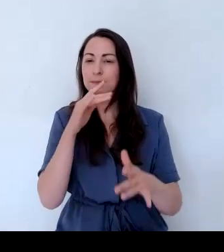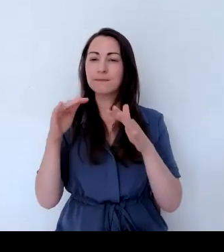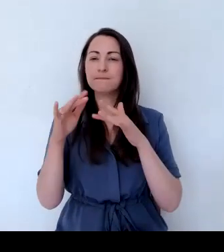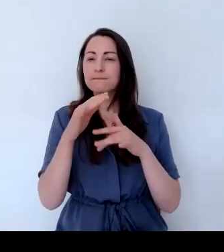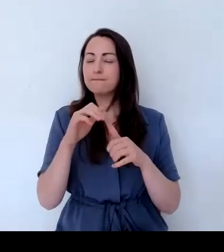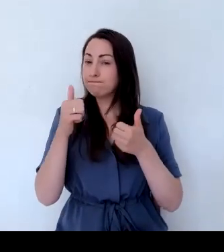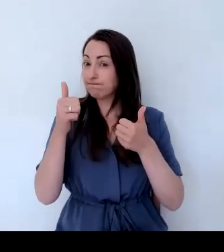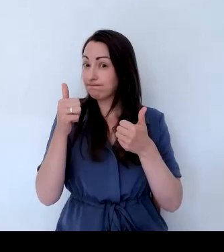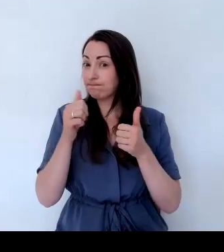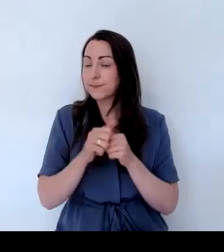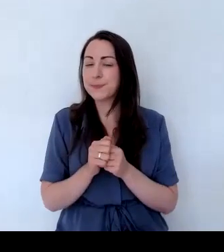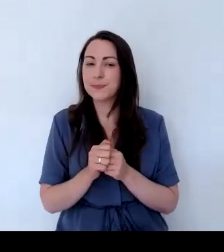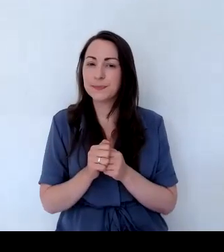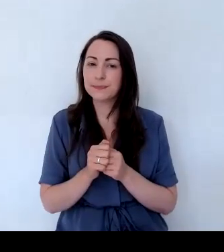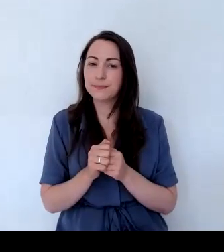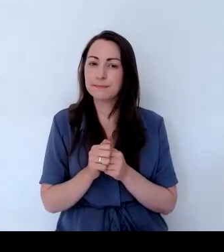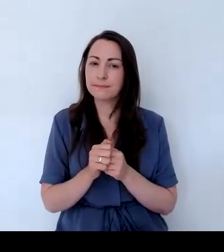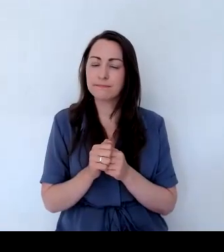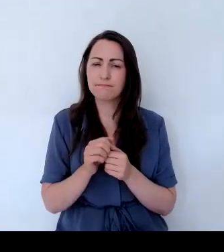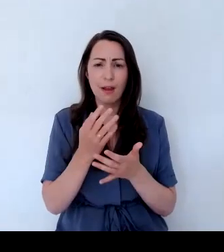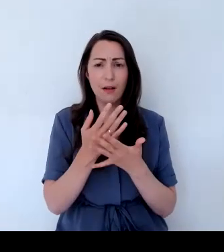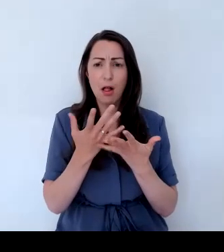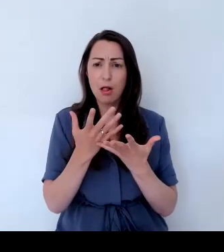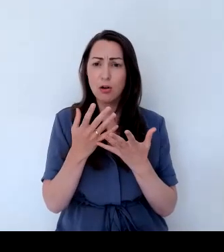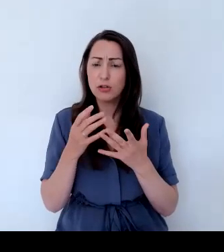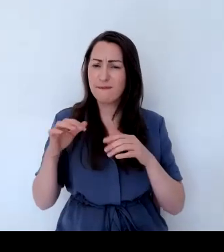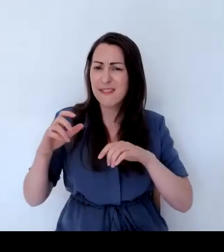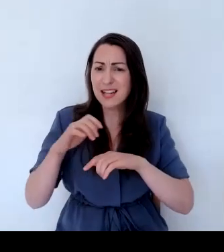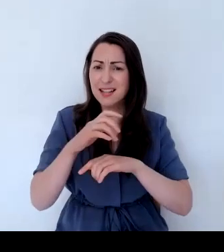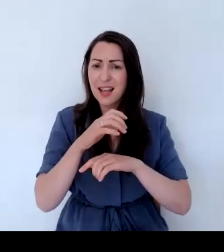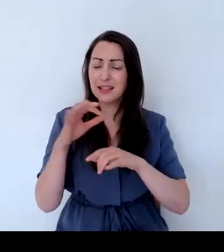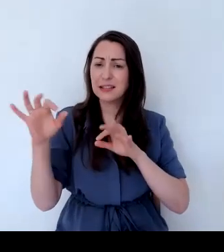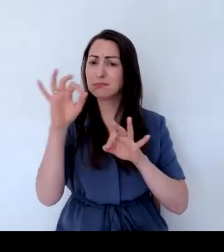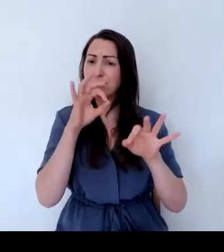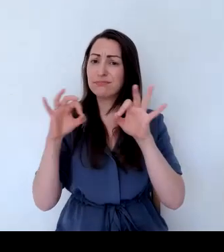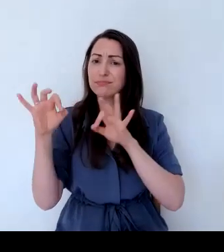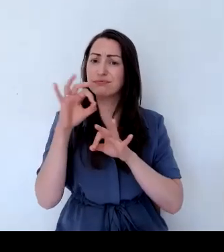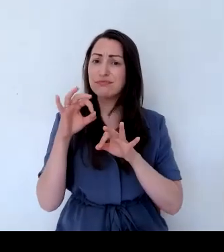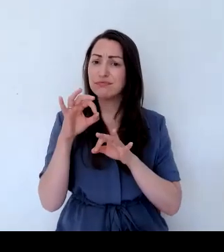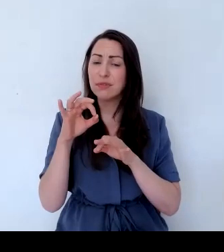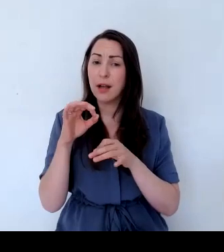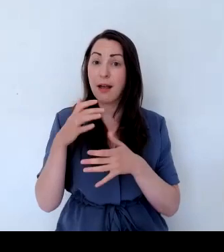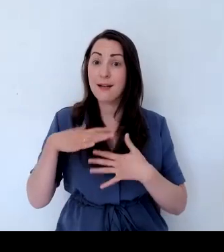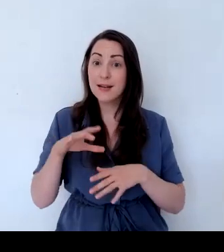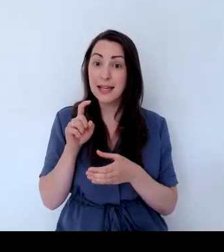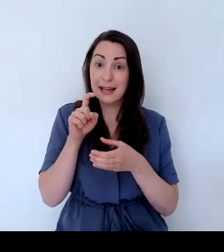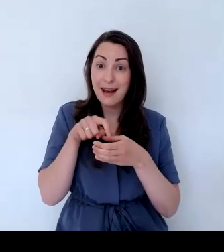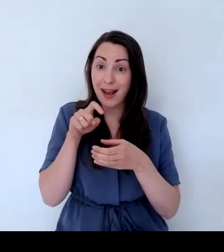of the insects that require nectar early on in the season.